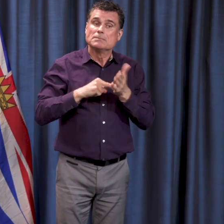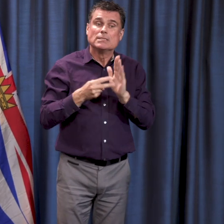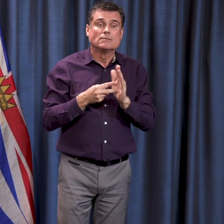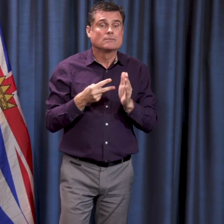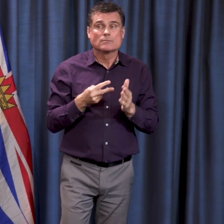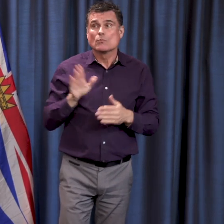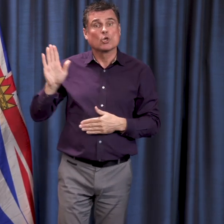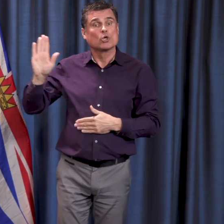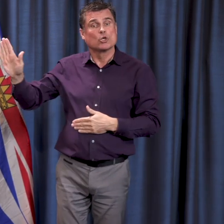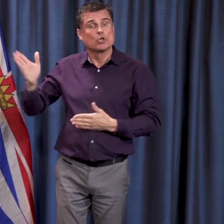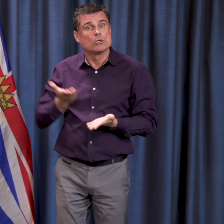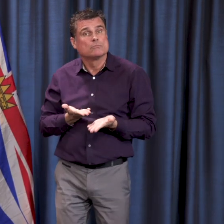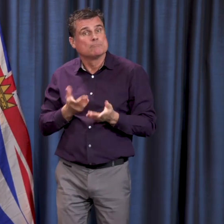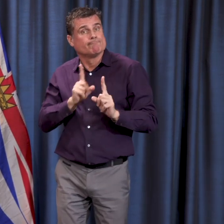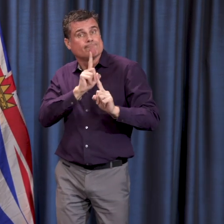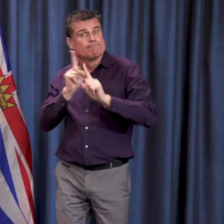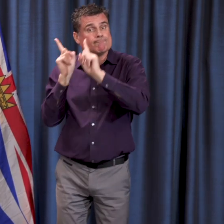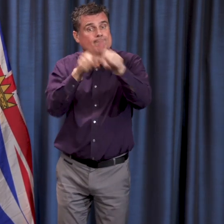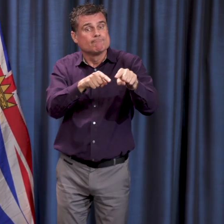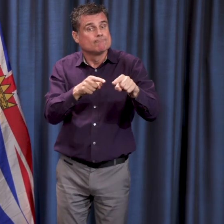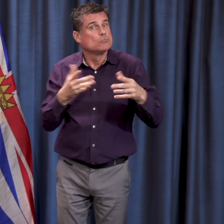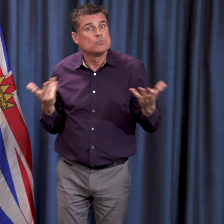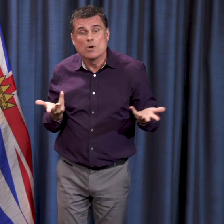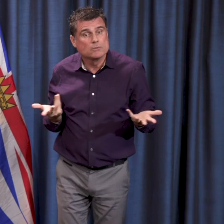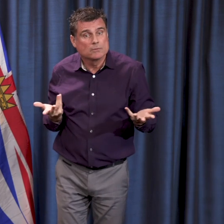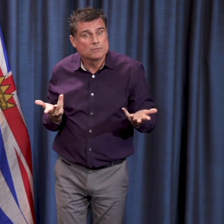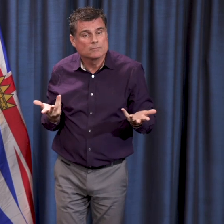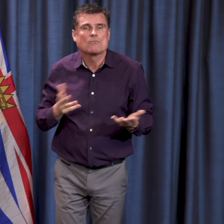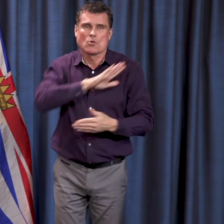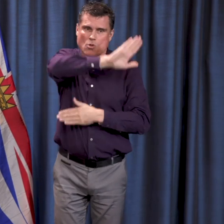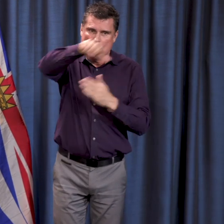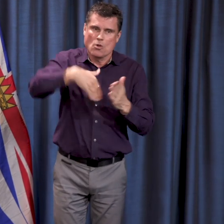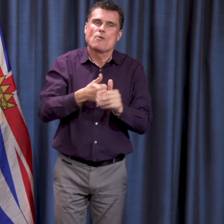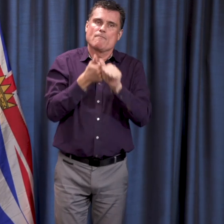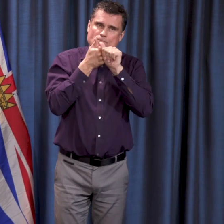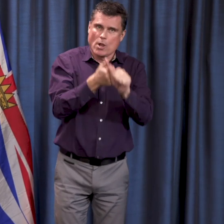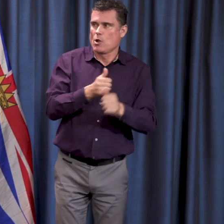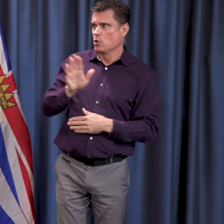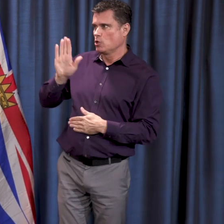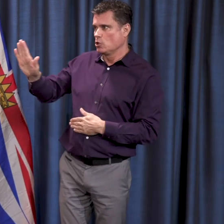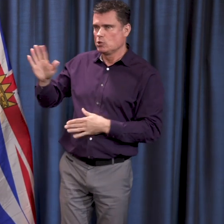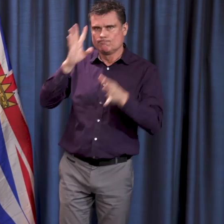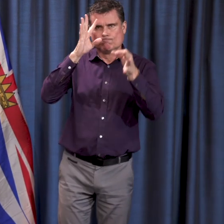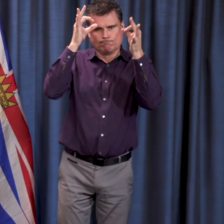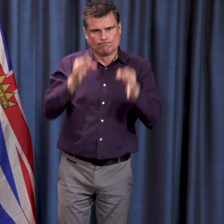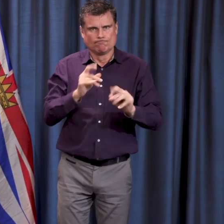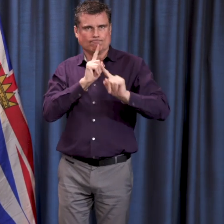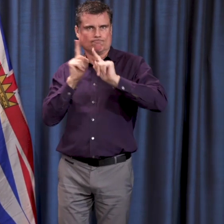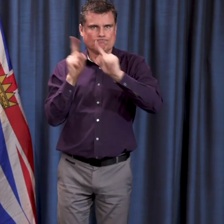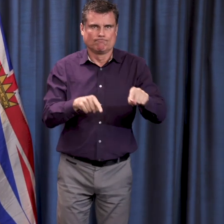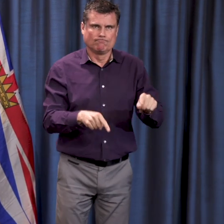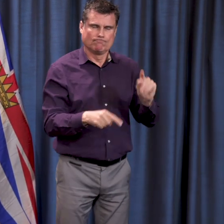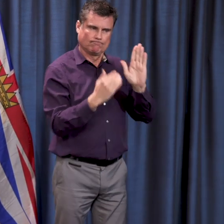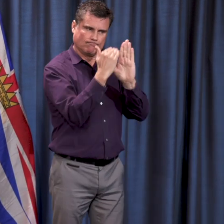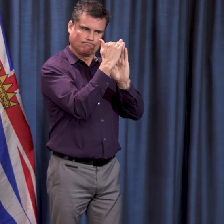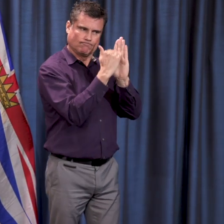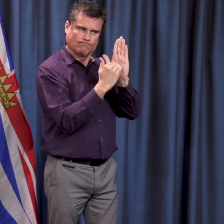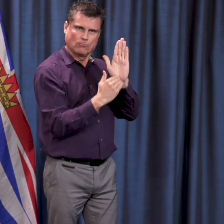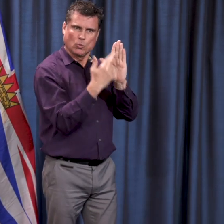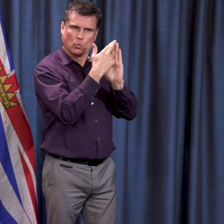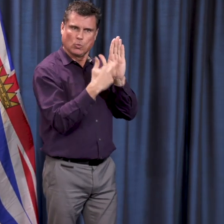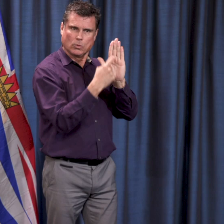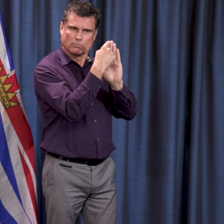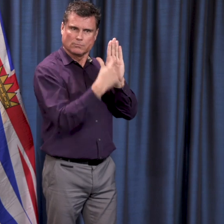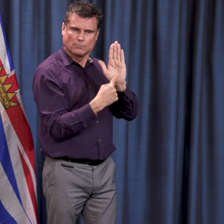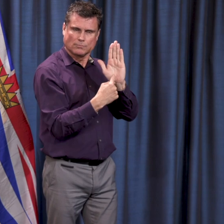avoid for the spread of COVID-19. I wanted to bring you up to date on progress with respect to